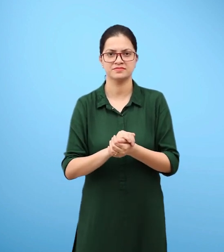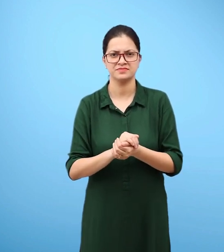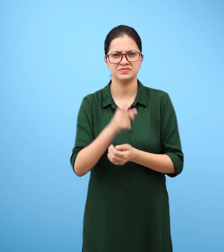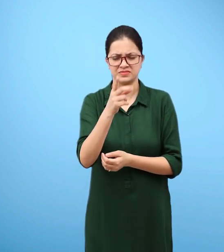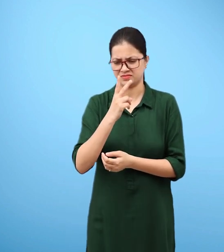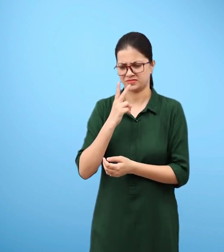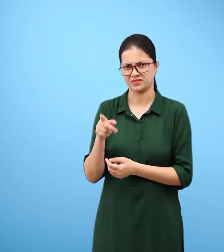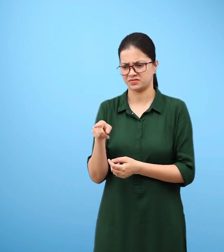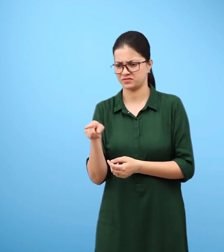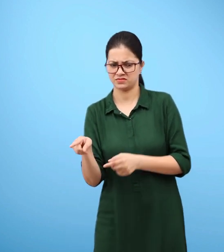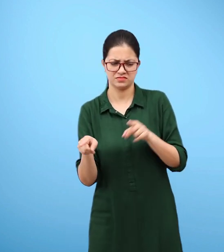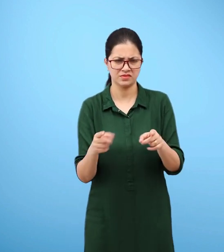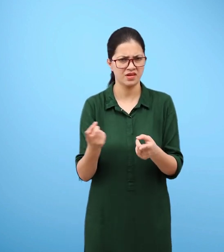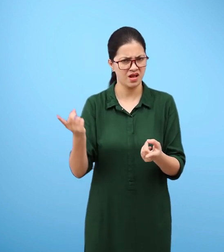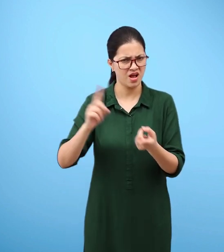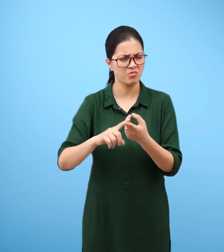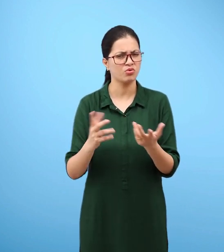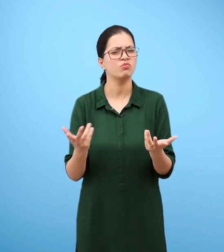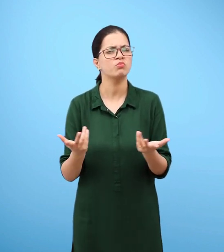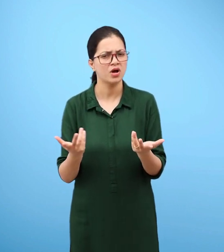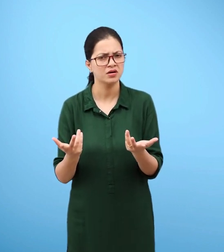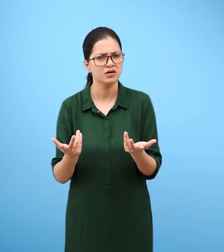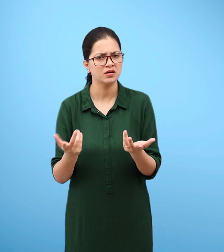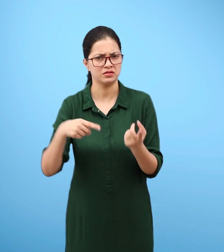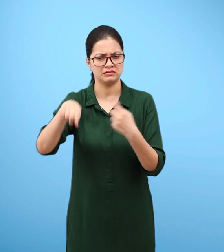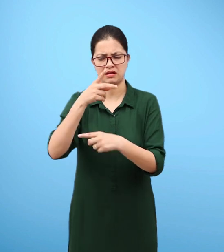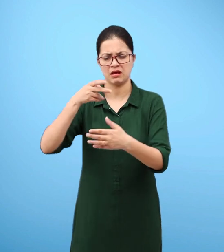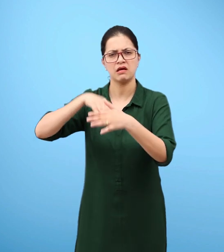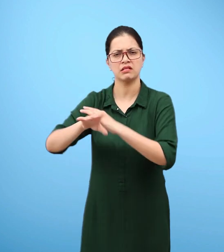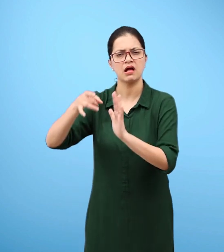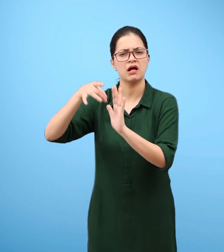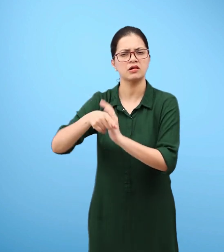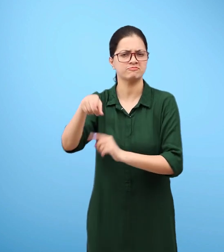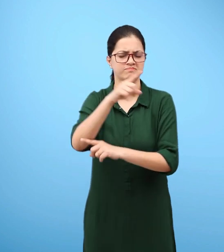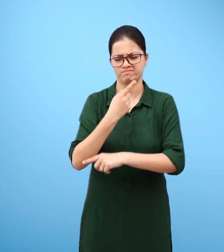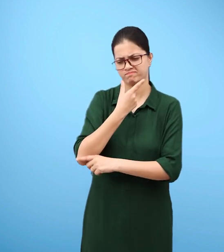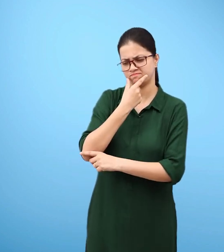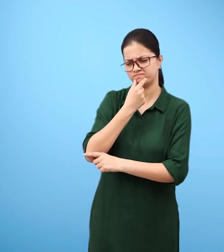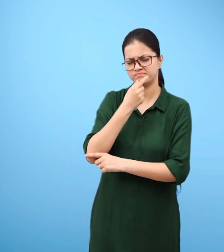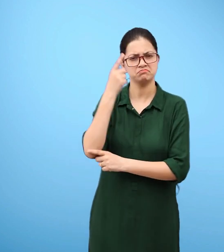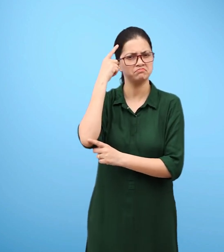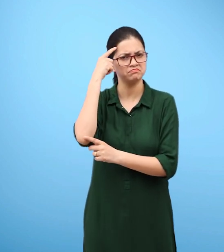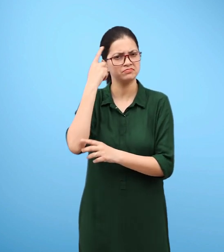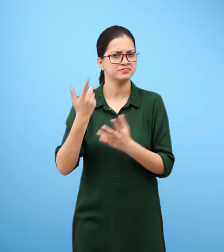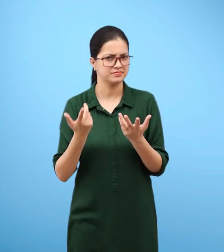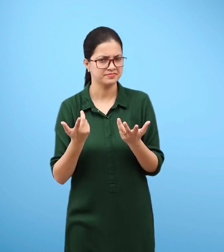Whereas, the other candle continued burning. What can be the reason for this? Think about it.